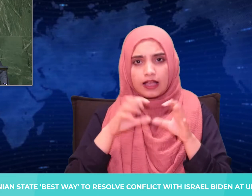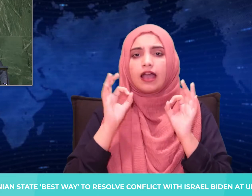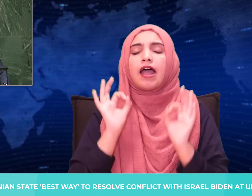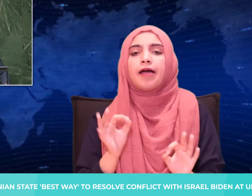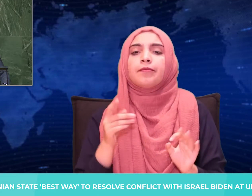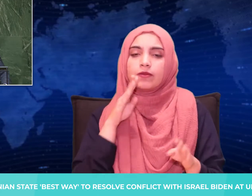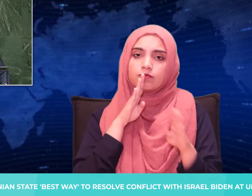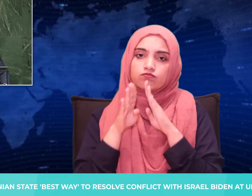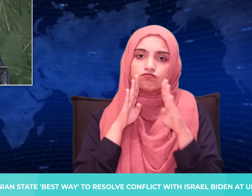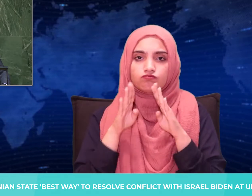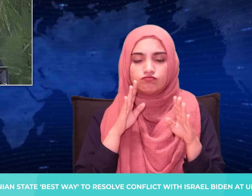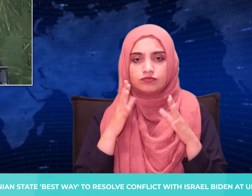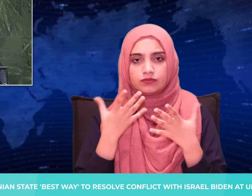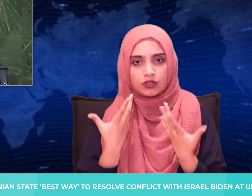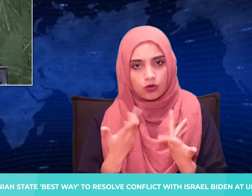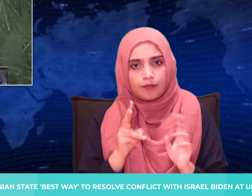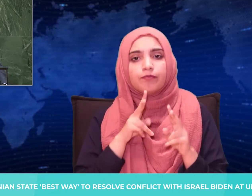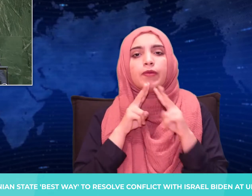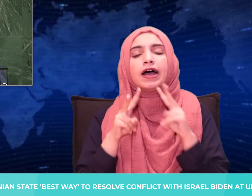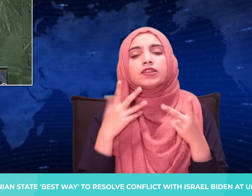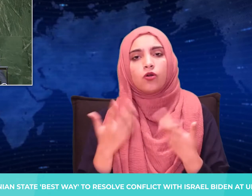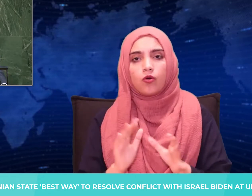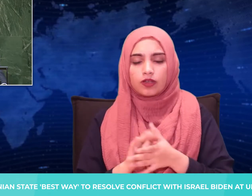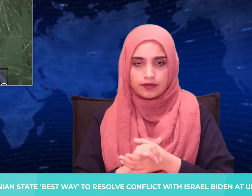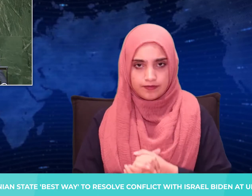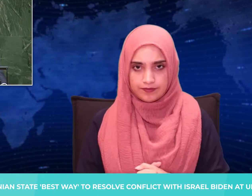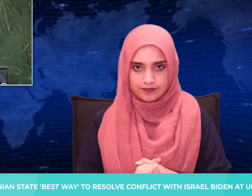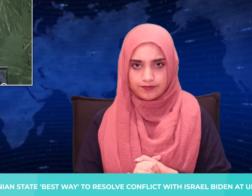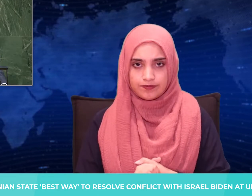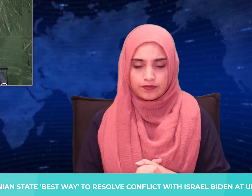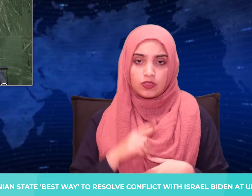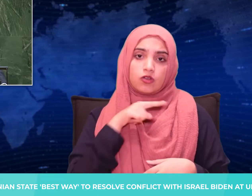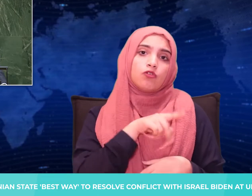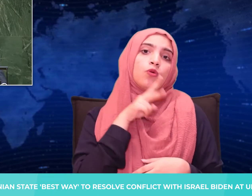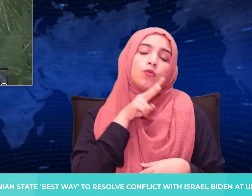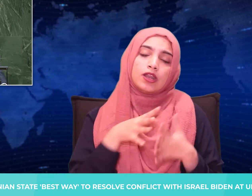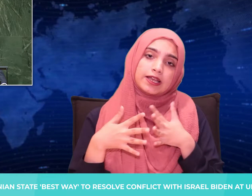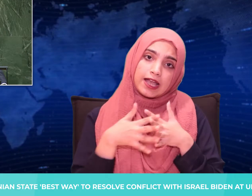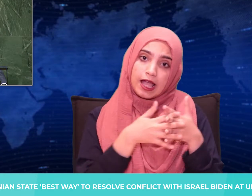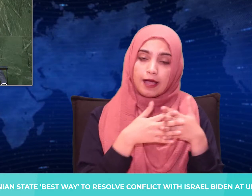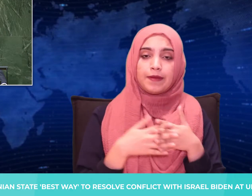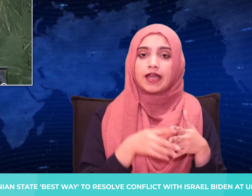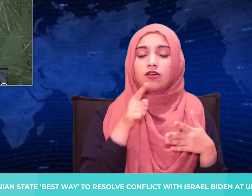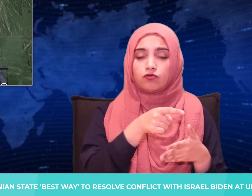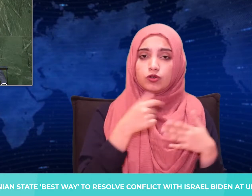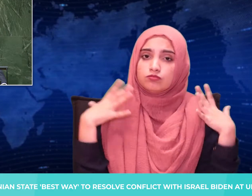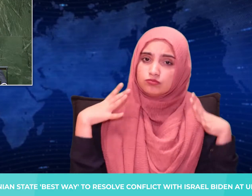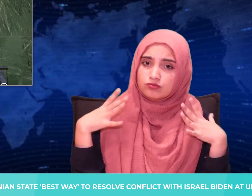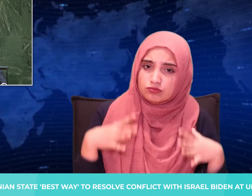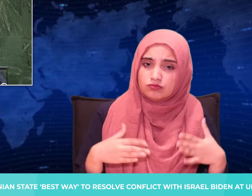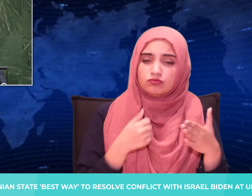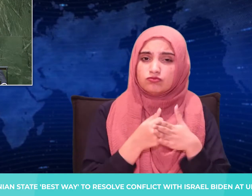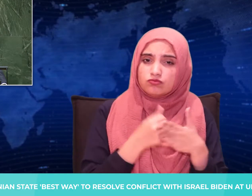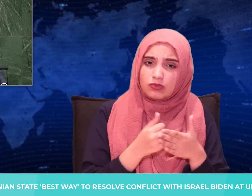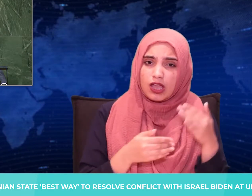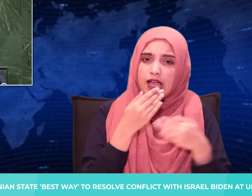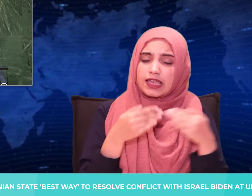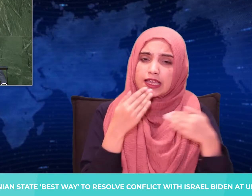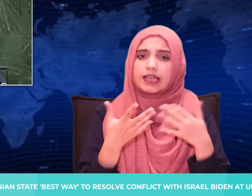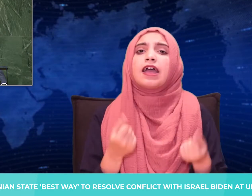He said the United States will compete vigorously, economically, and to push democratic systems and rule